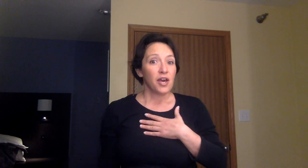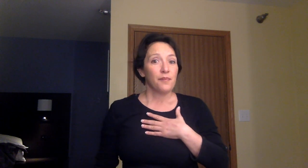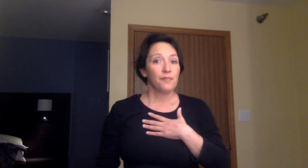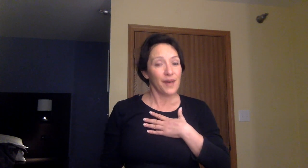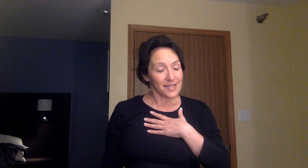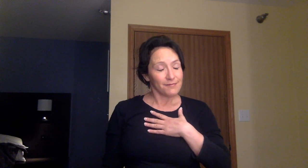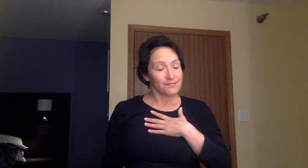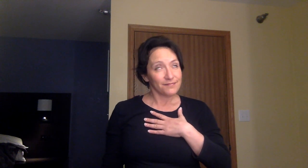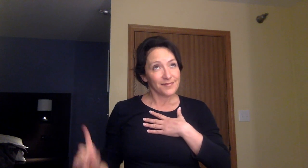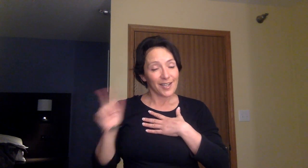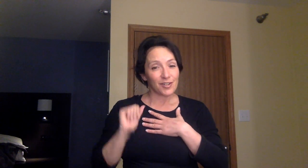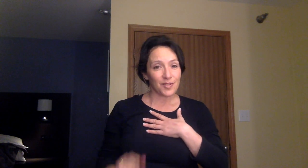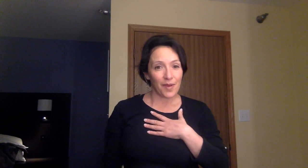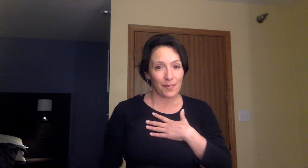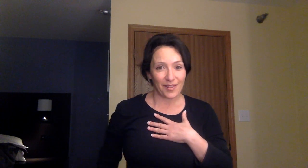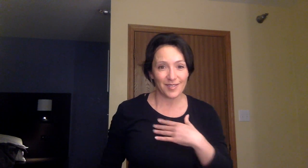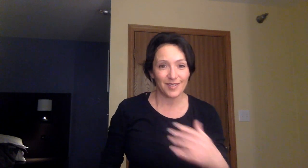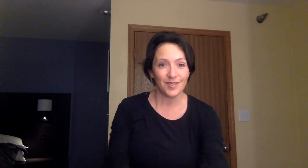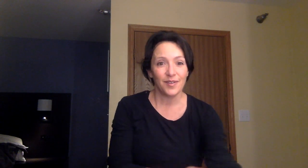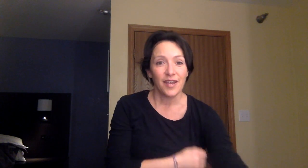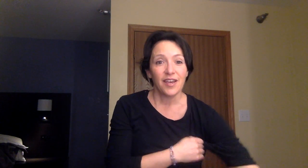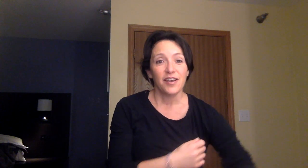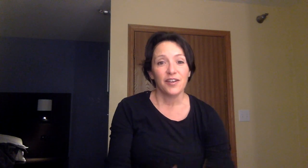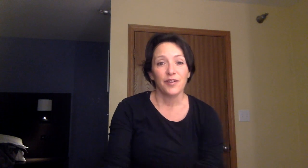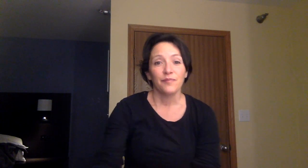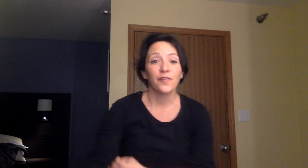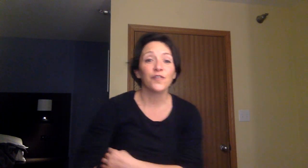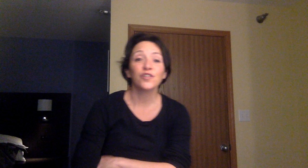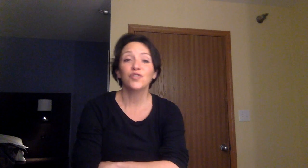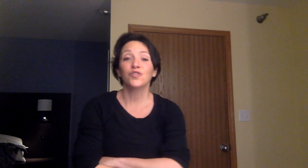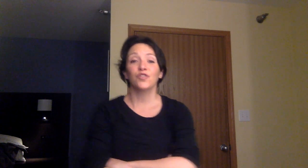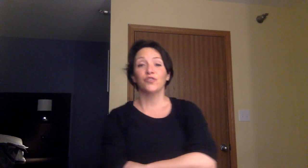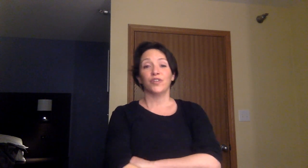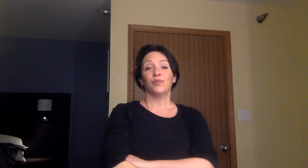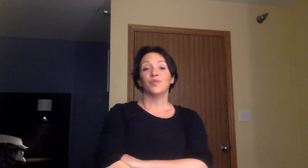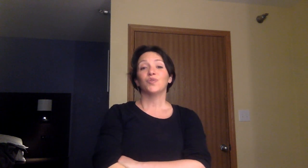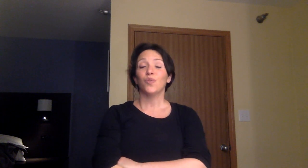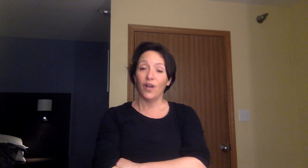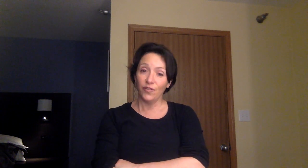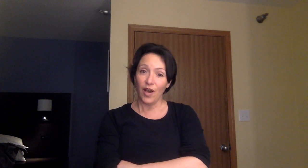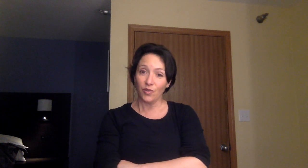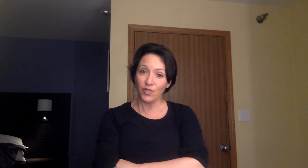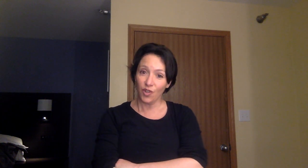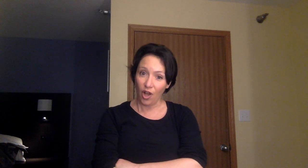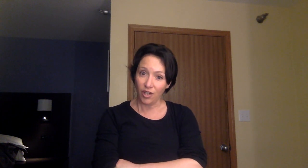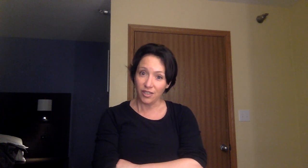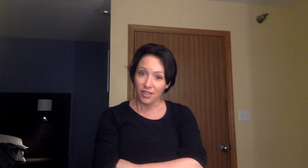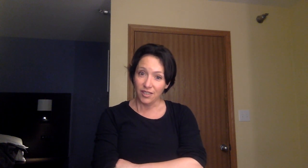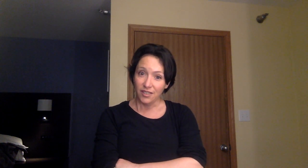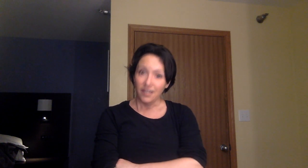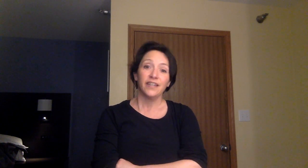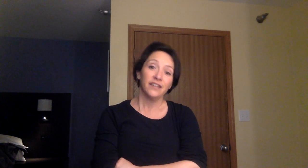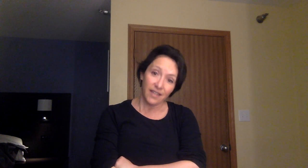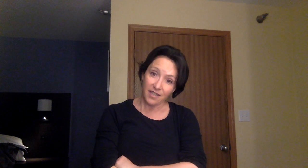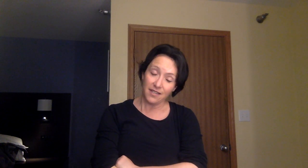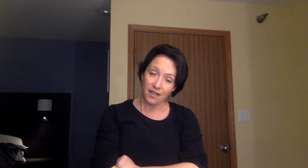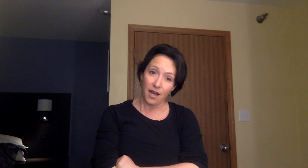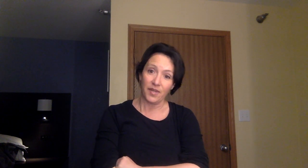But, here are some hypotheses. My first surgery was 12 hours long. I hear that is uncommon.